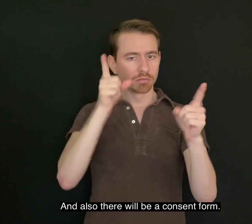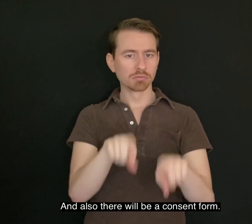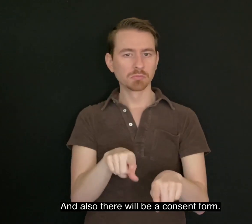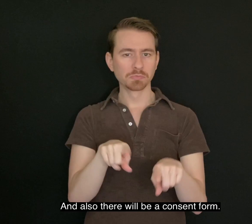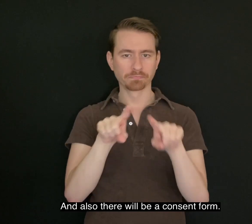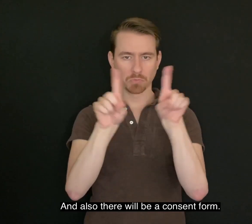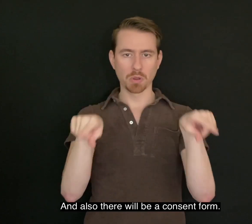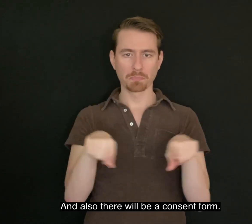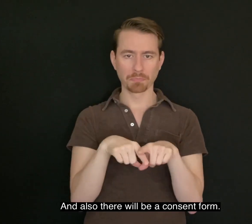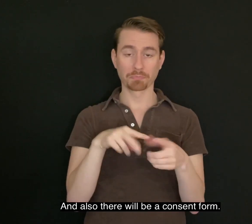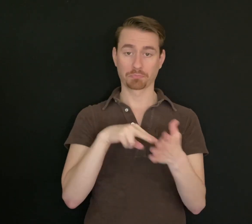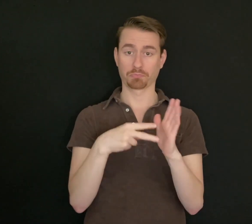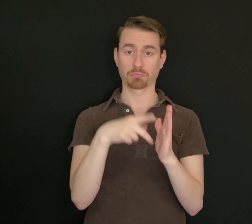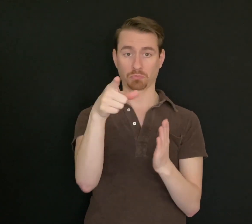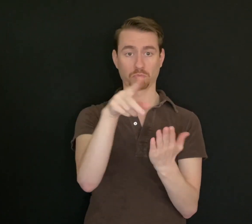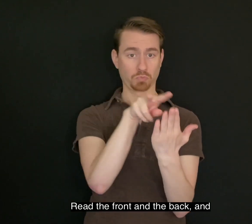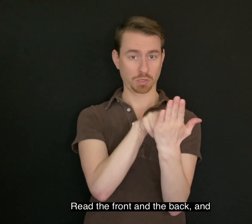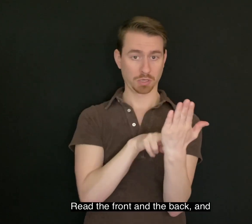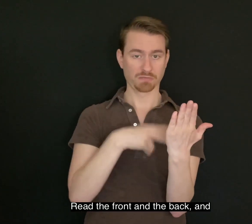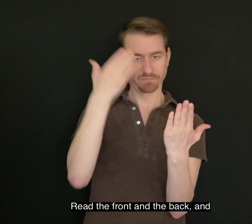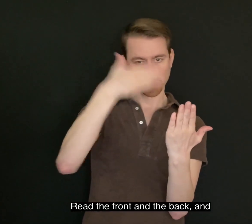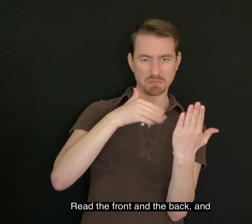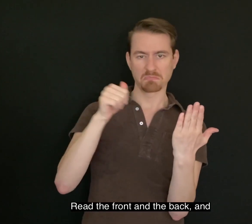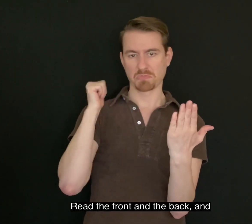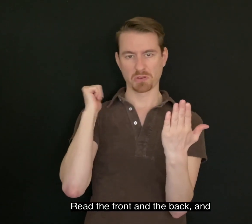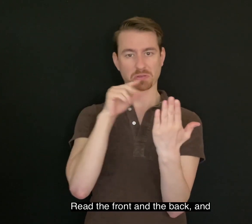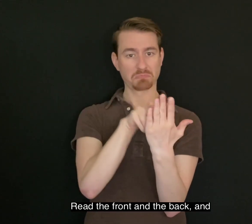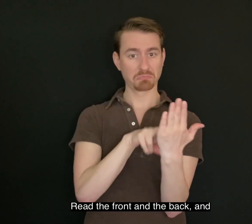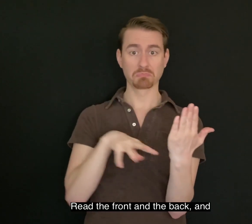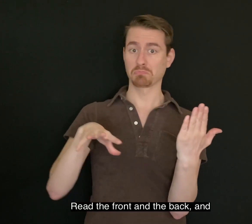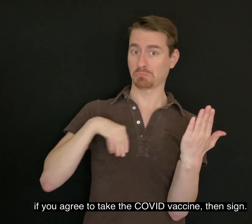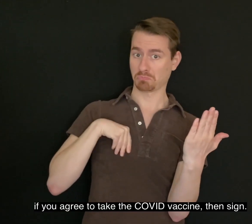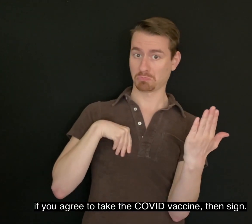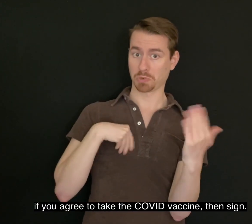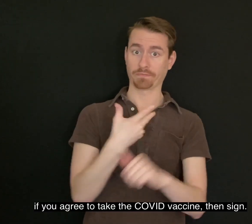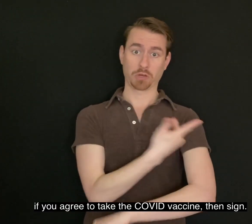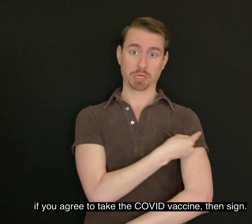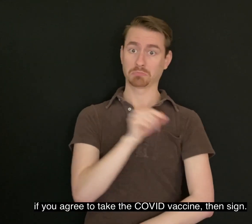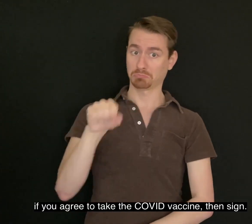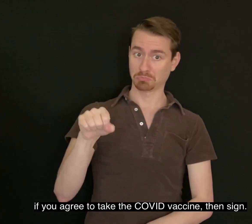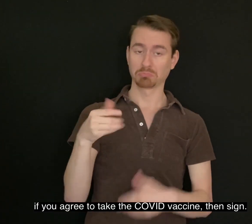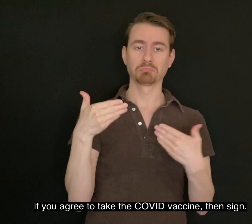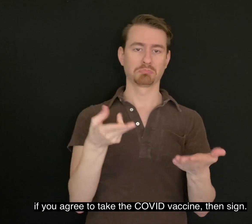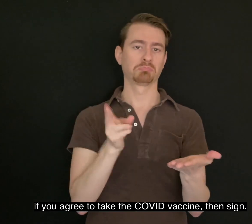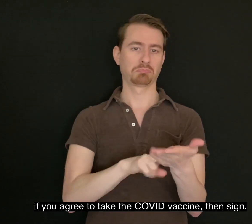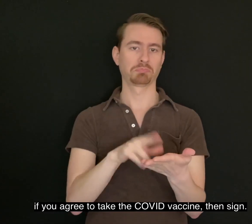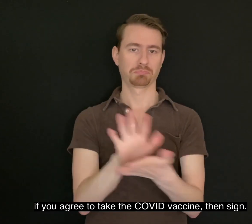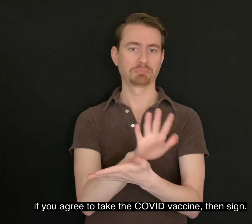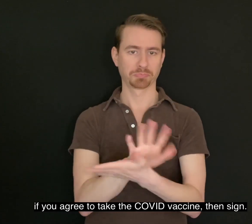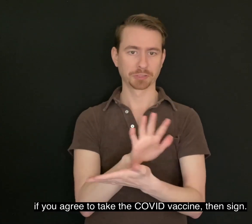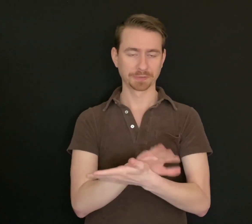consent form. Read the front and the back. And if you agree to take the COVID vaccine, then sign.